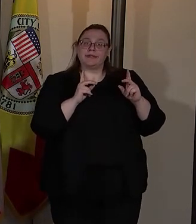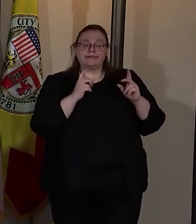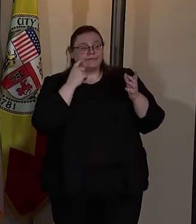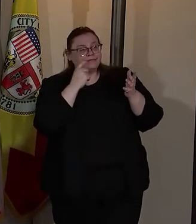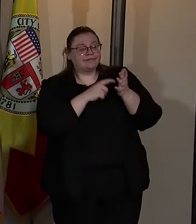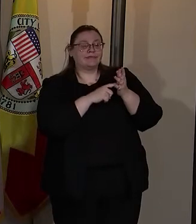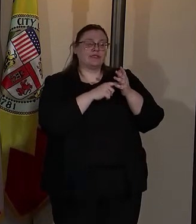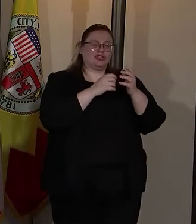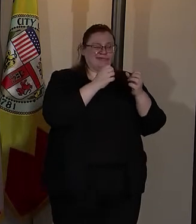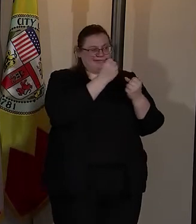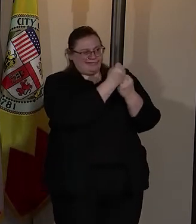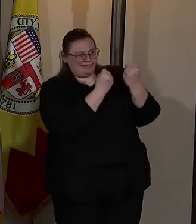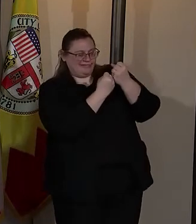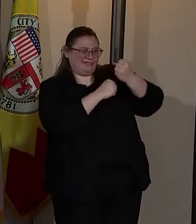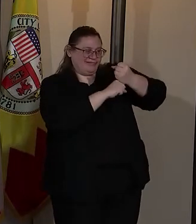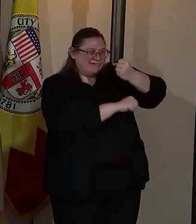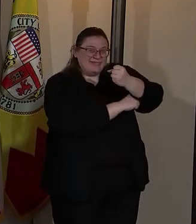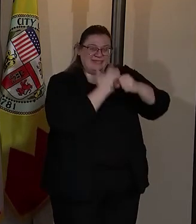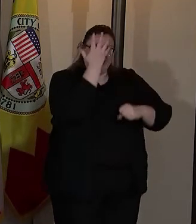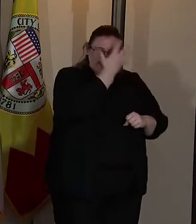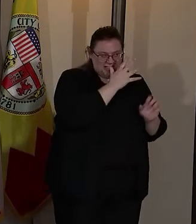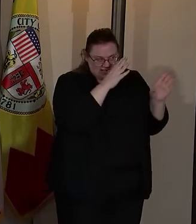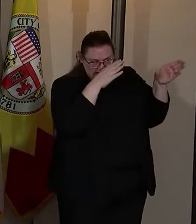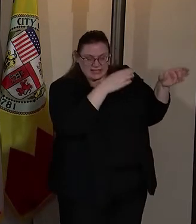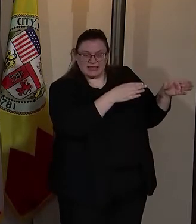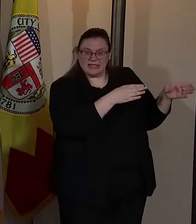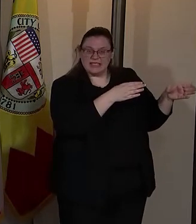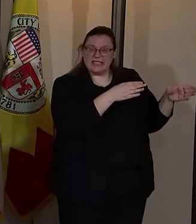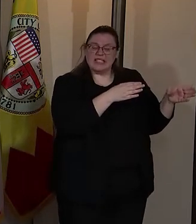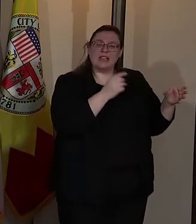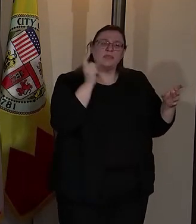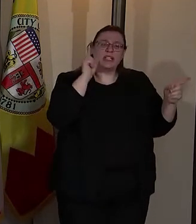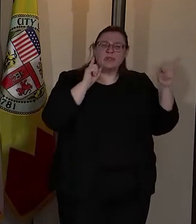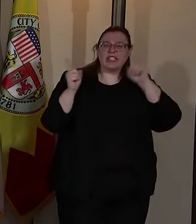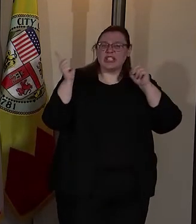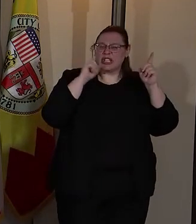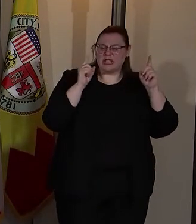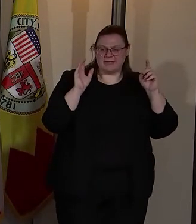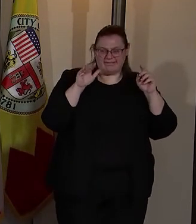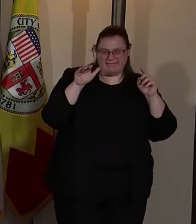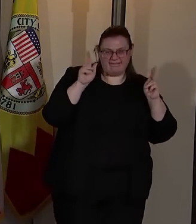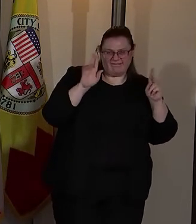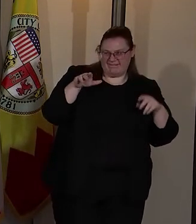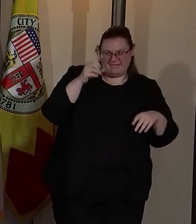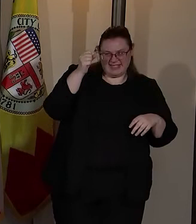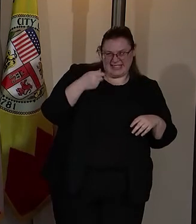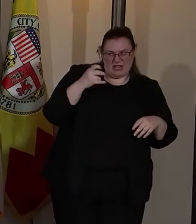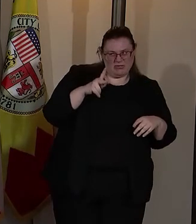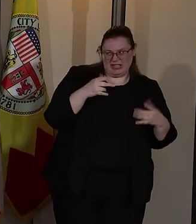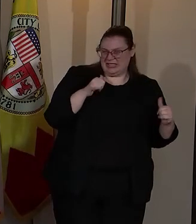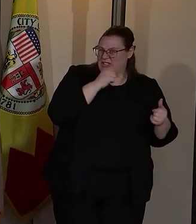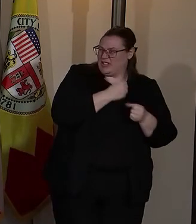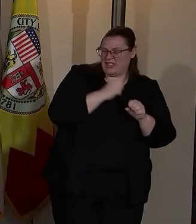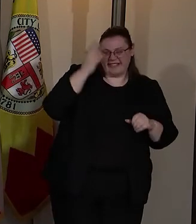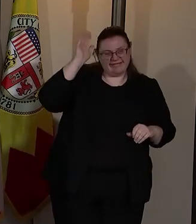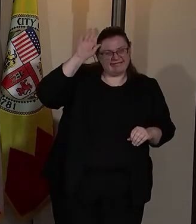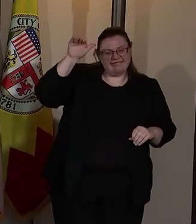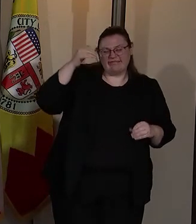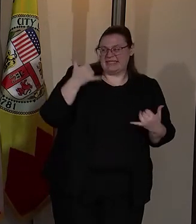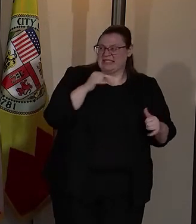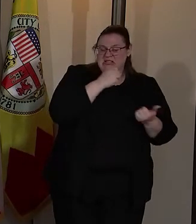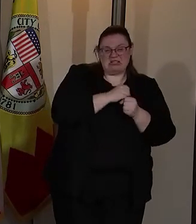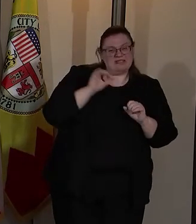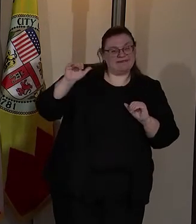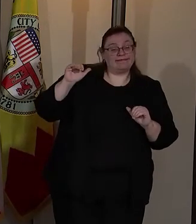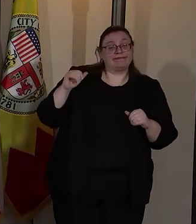the infrastructure and the aesthetics, we kept hearing that South Park was still unsafe. Over the